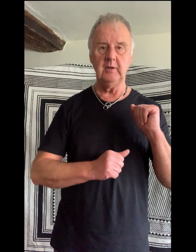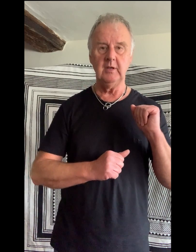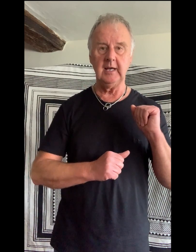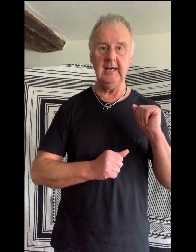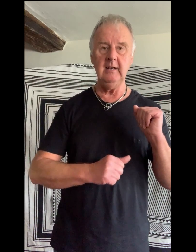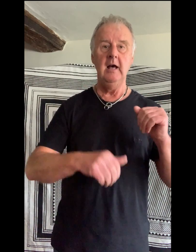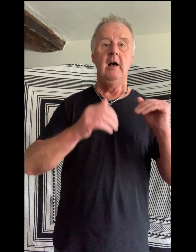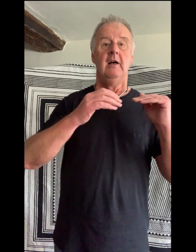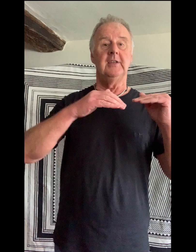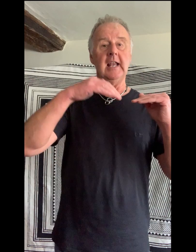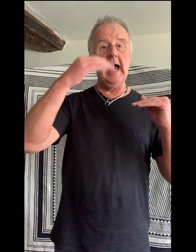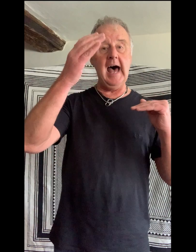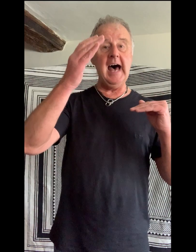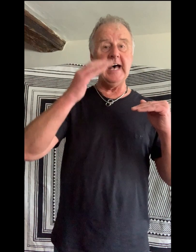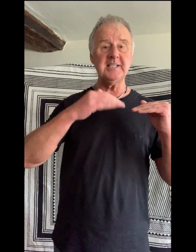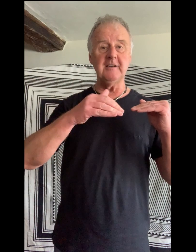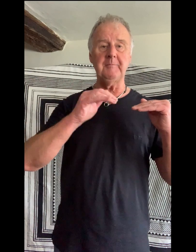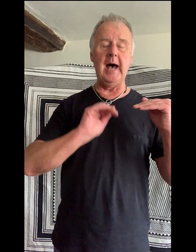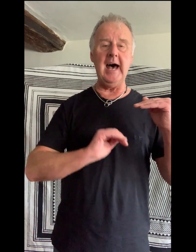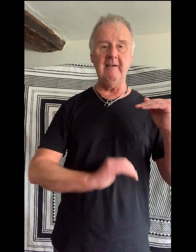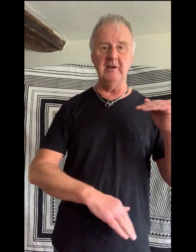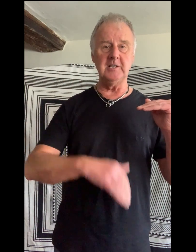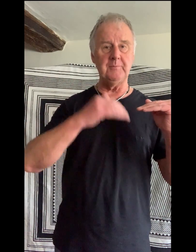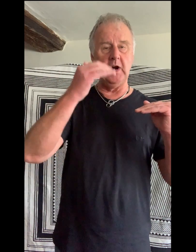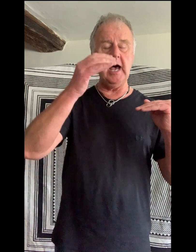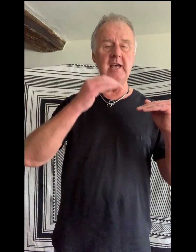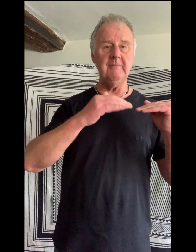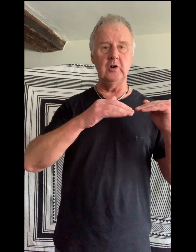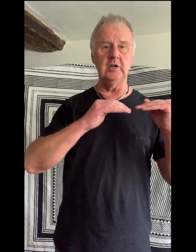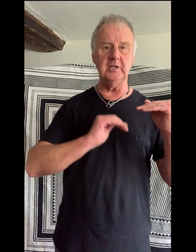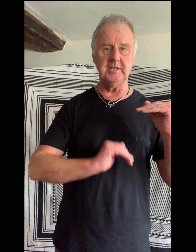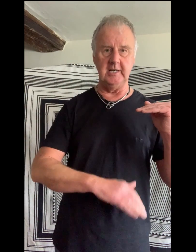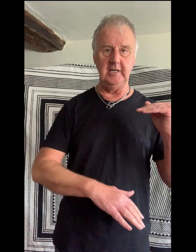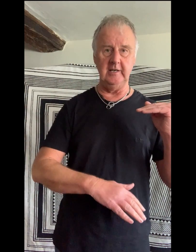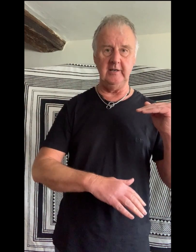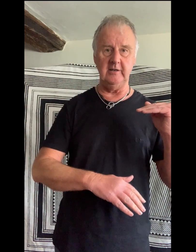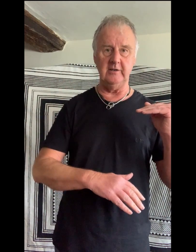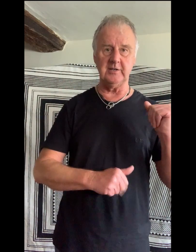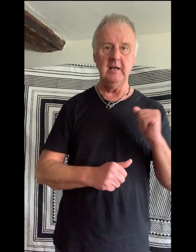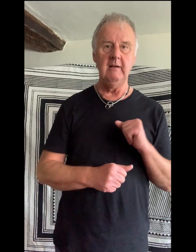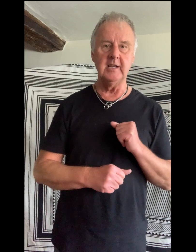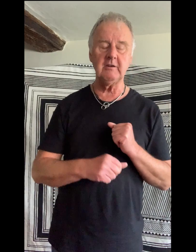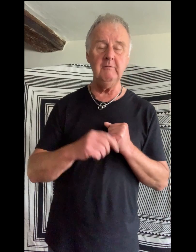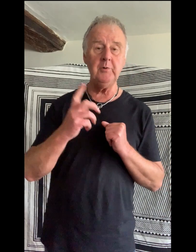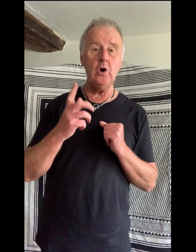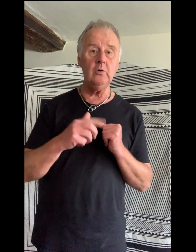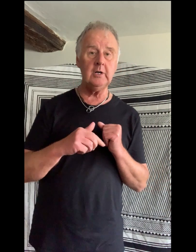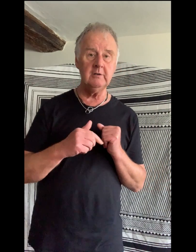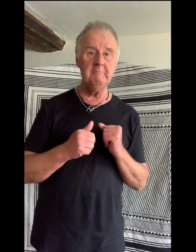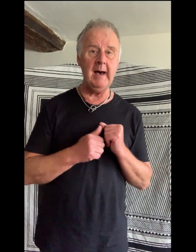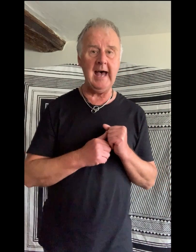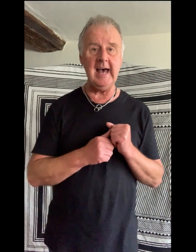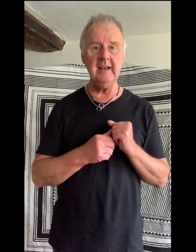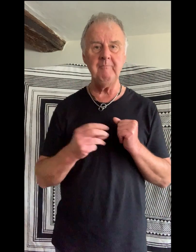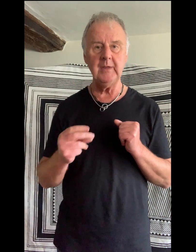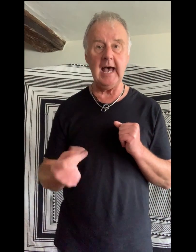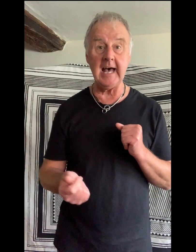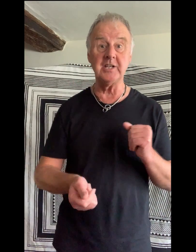Again. The last of Barrett's private ears. Let's go from broken man. And